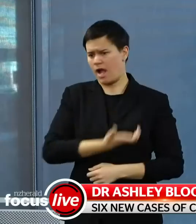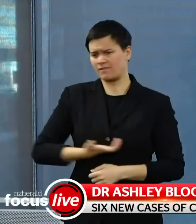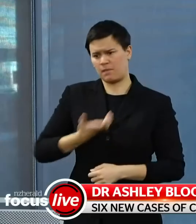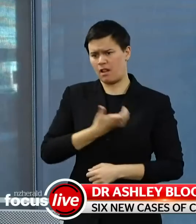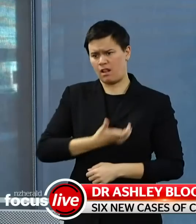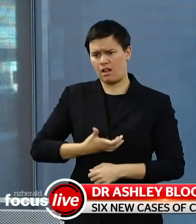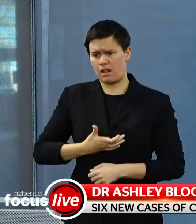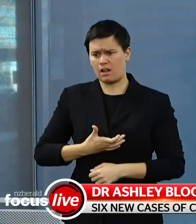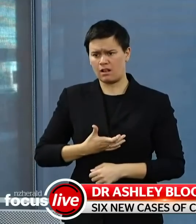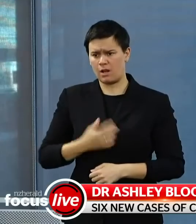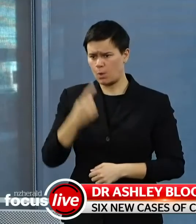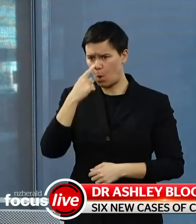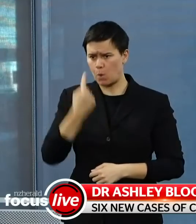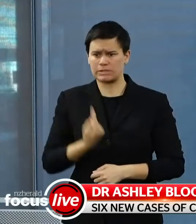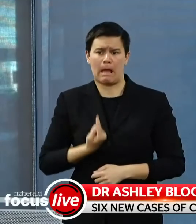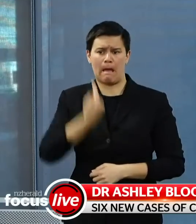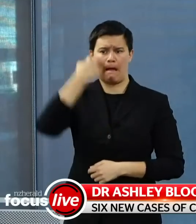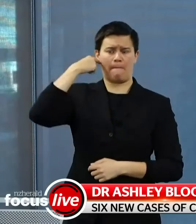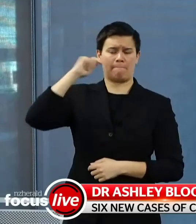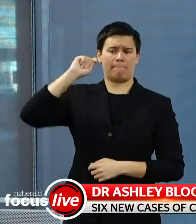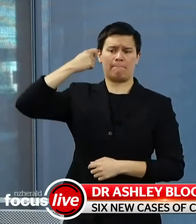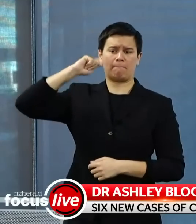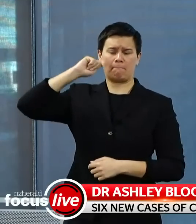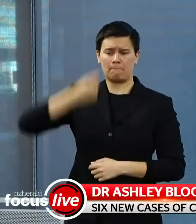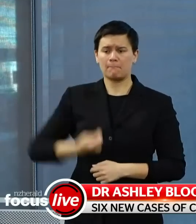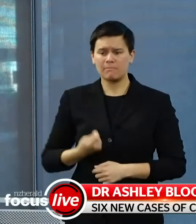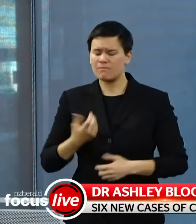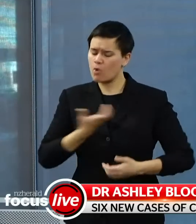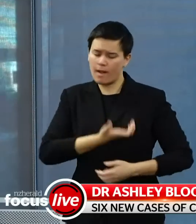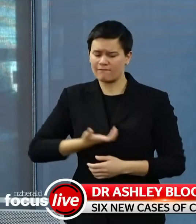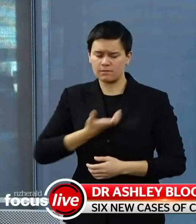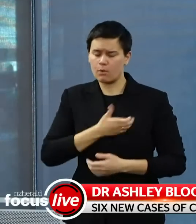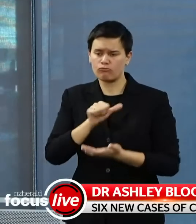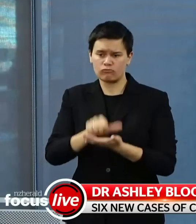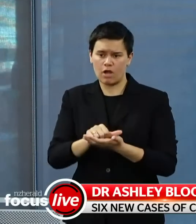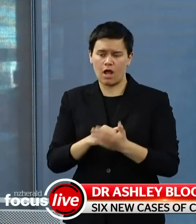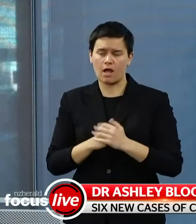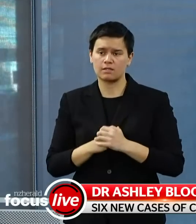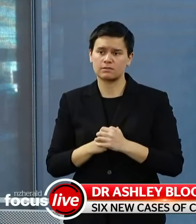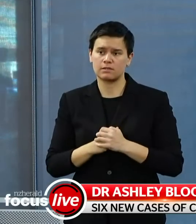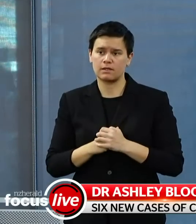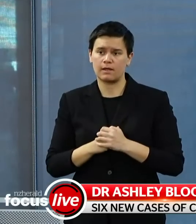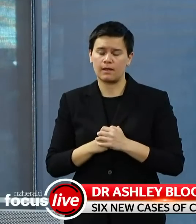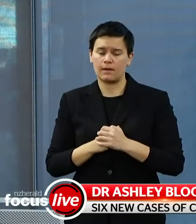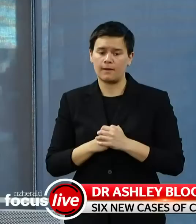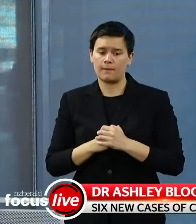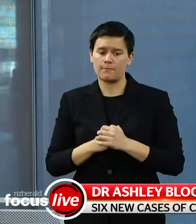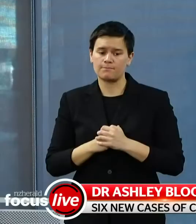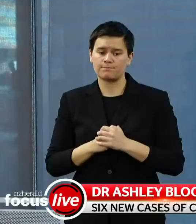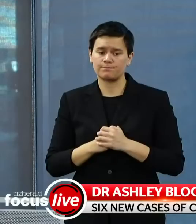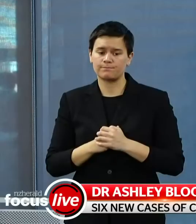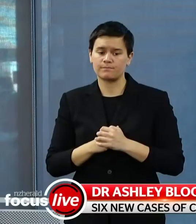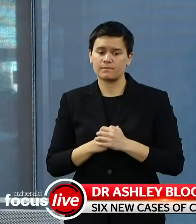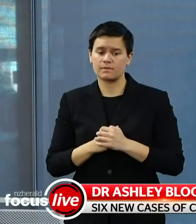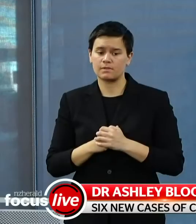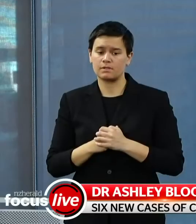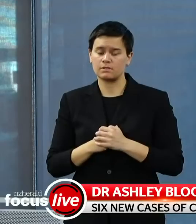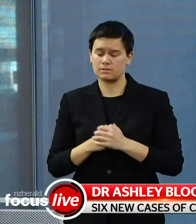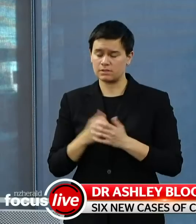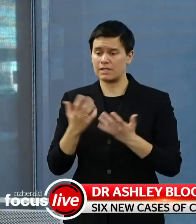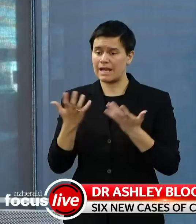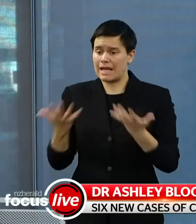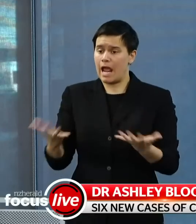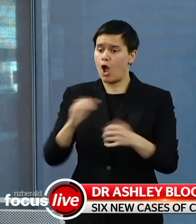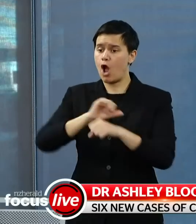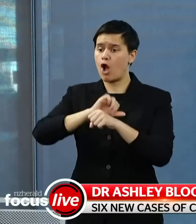uncomfortable. Um, uh, what I can say, though, is this has shown, this whole outbreak has shown that if you have very, if